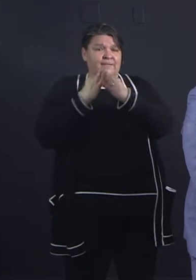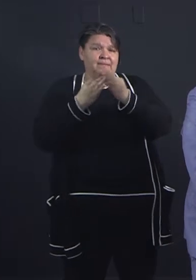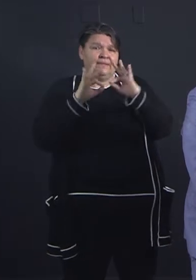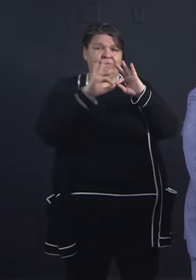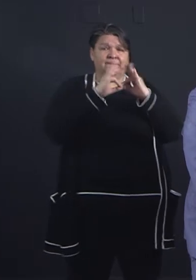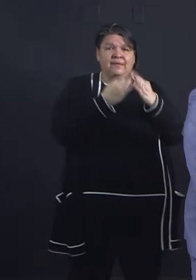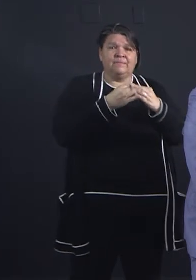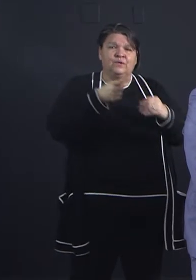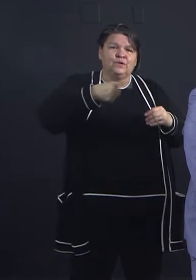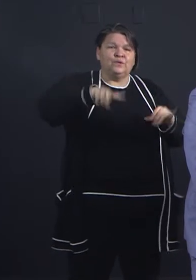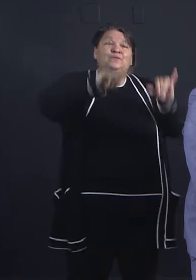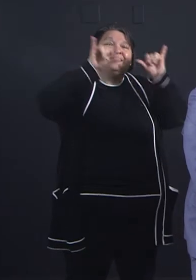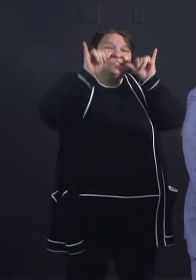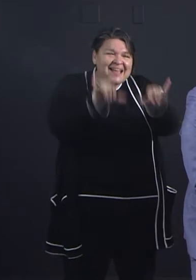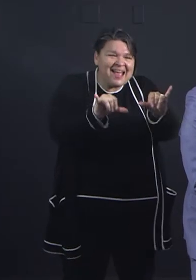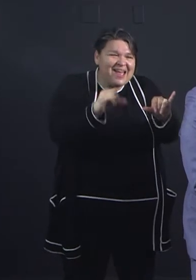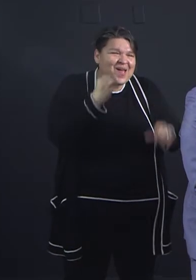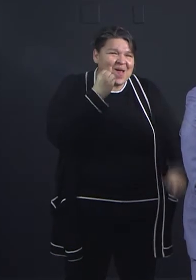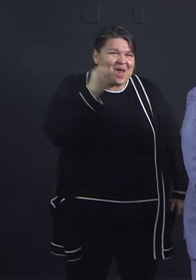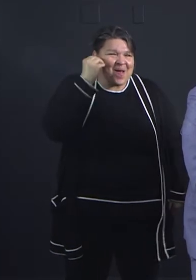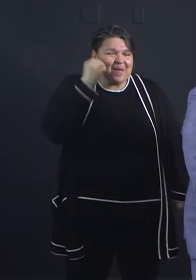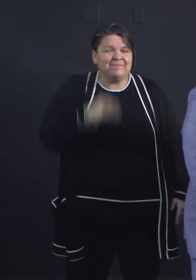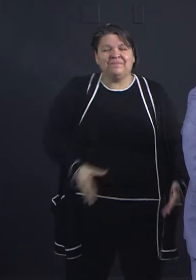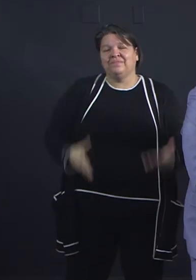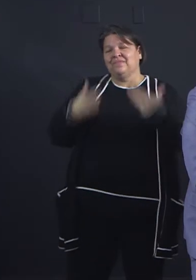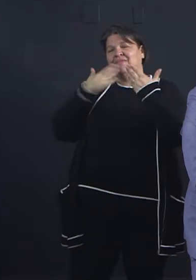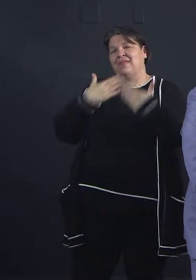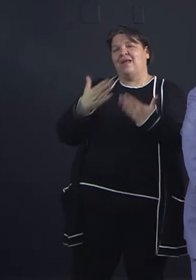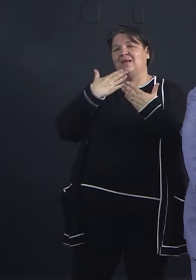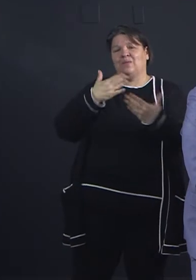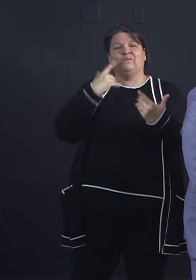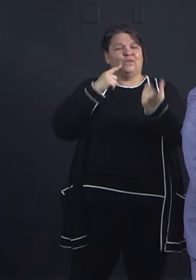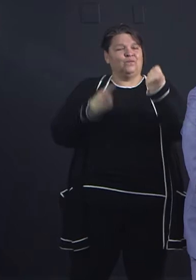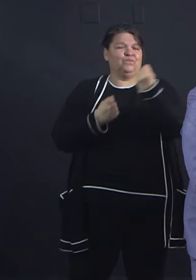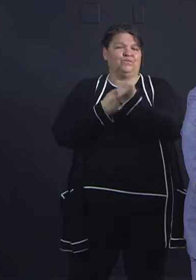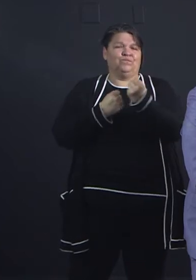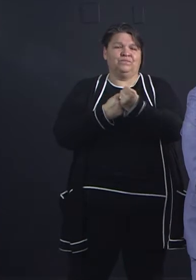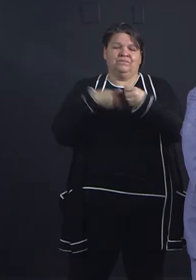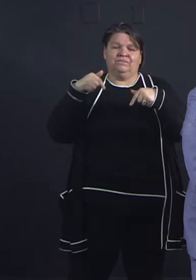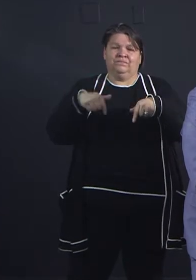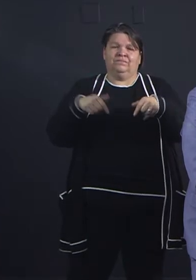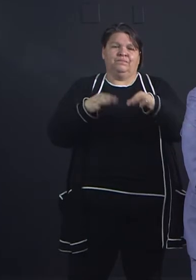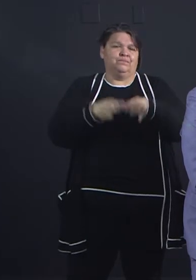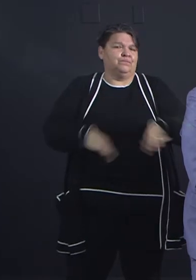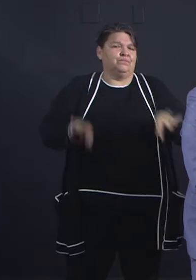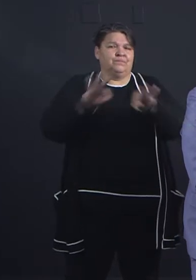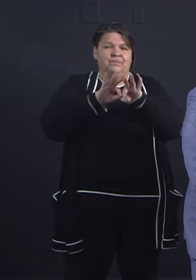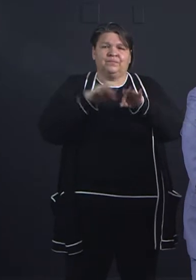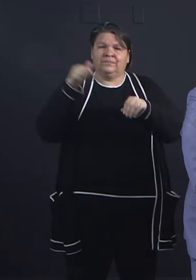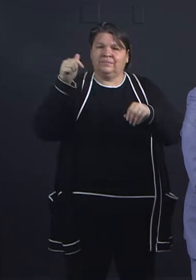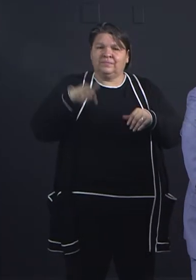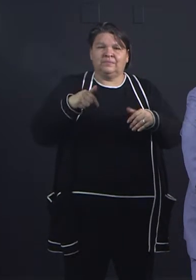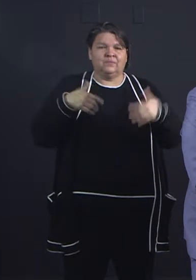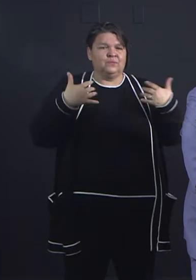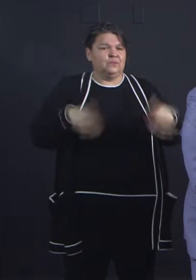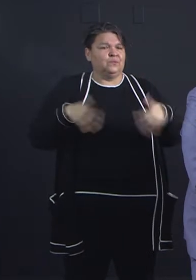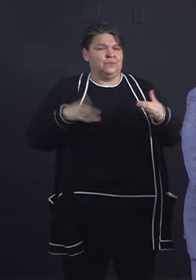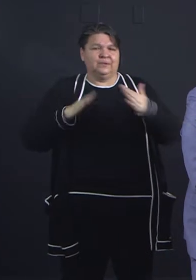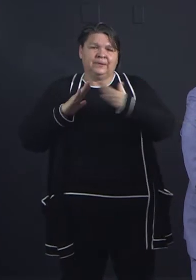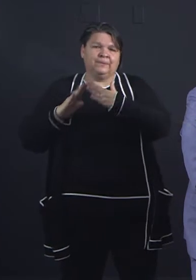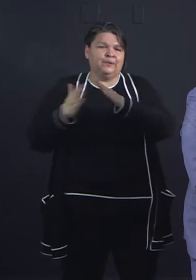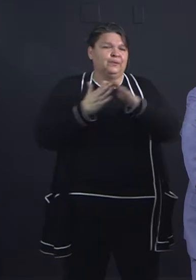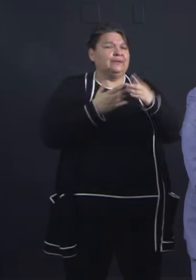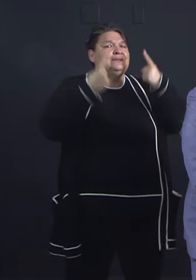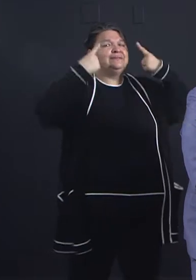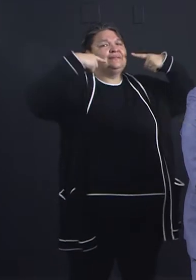home. Thank you for your partnership. It's critical to the success of the story, the success of the city, and everybody. So I always